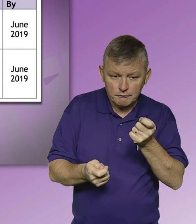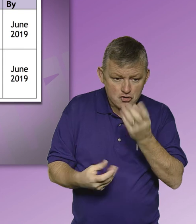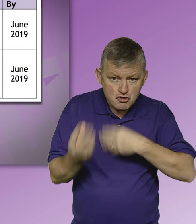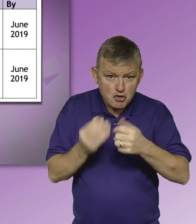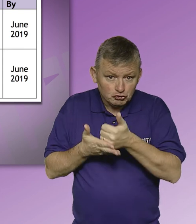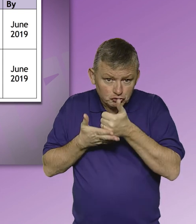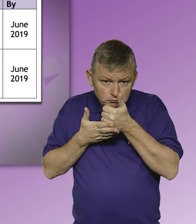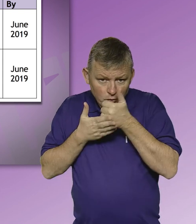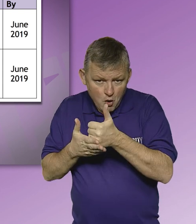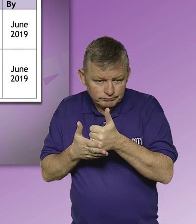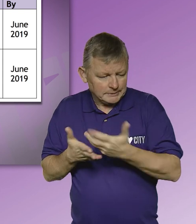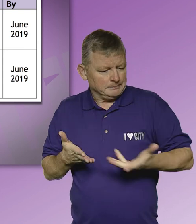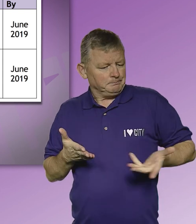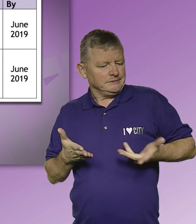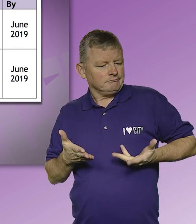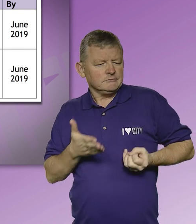Learning support, corporate development development